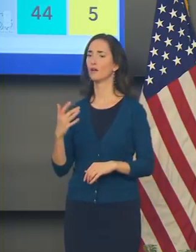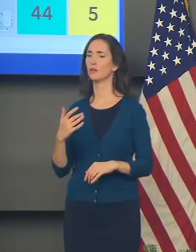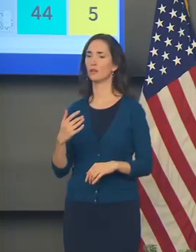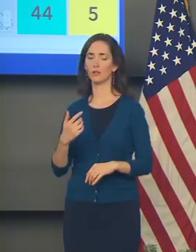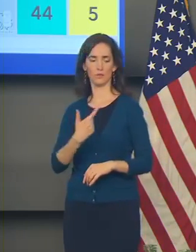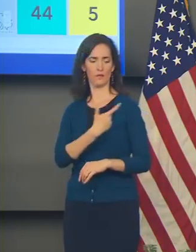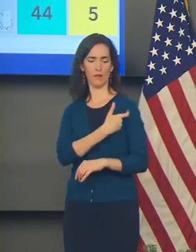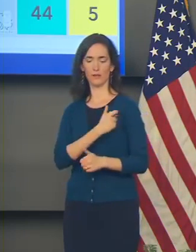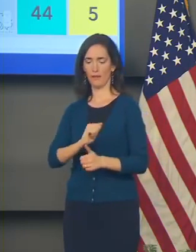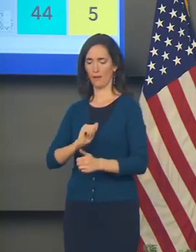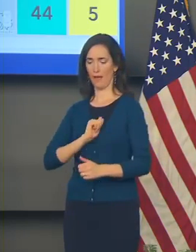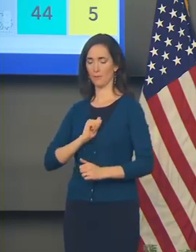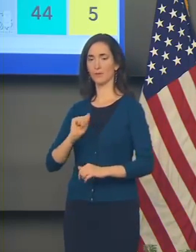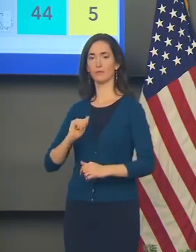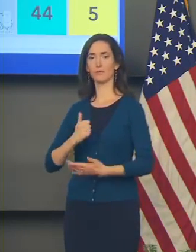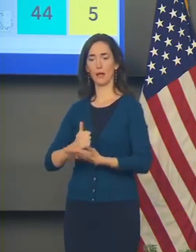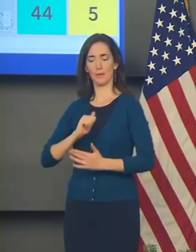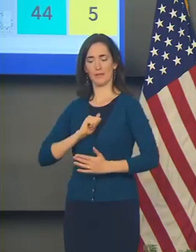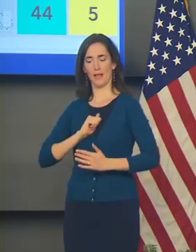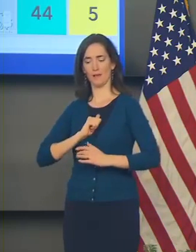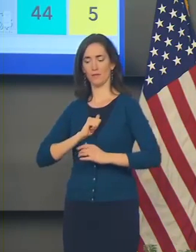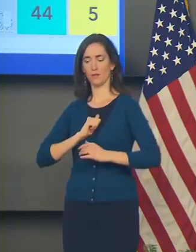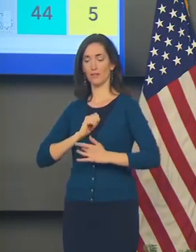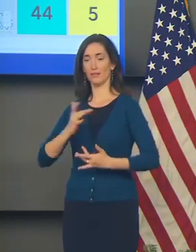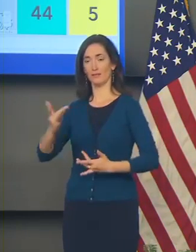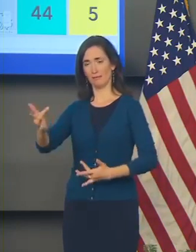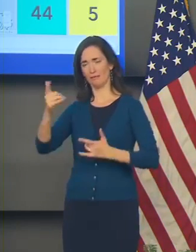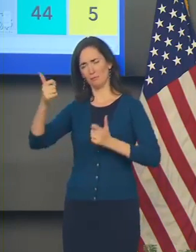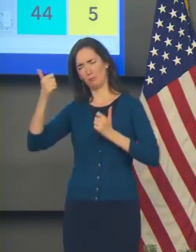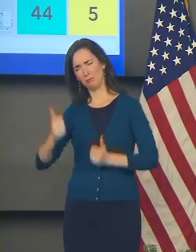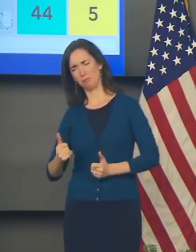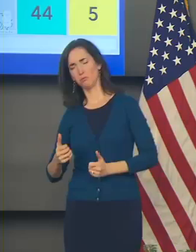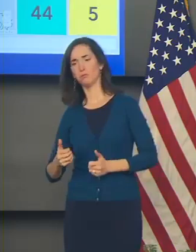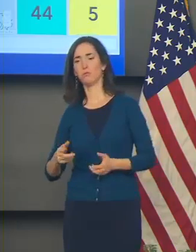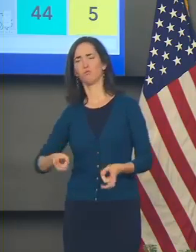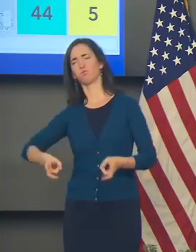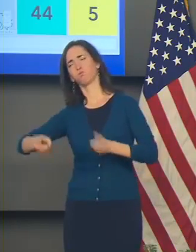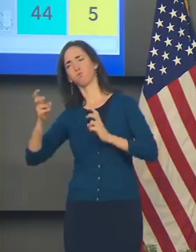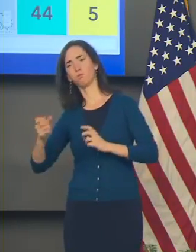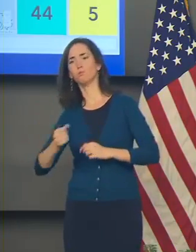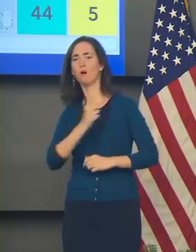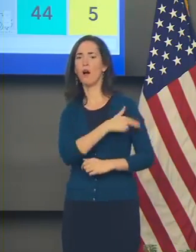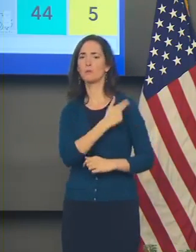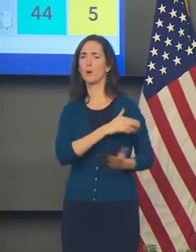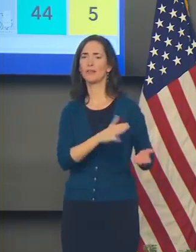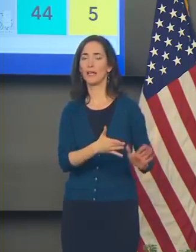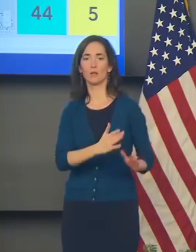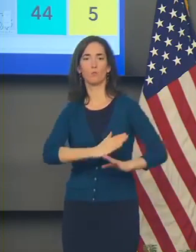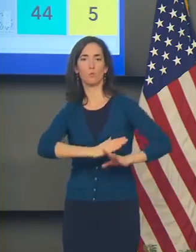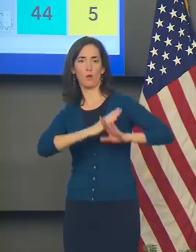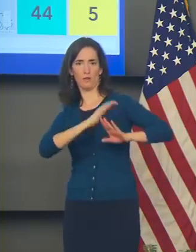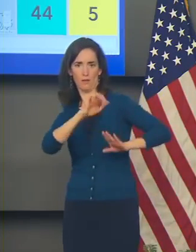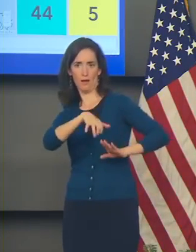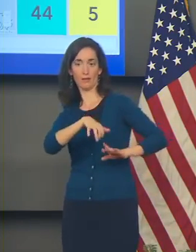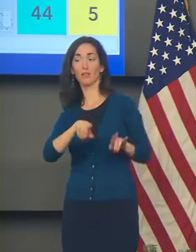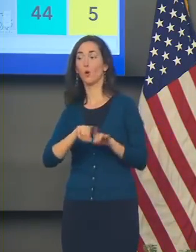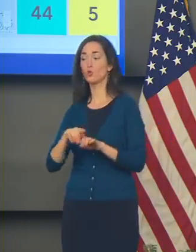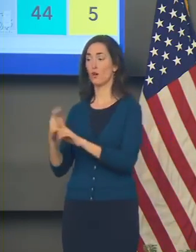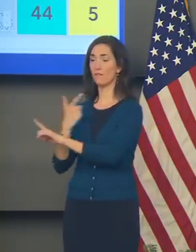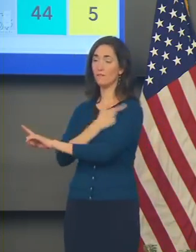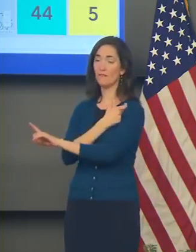and protect them against severe disease that would result in hospitalization and death and ultimately in the pandemic.